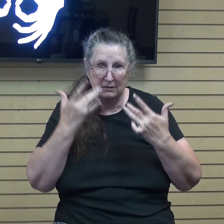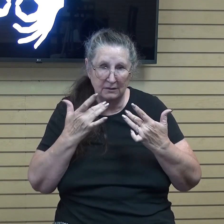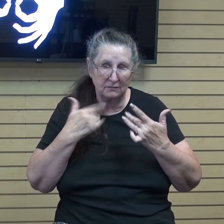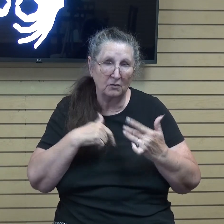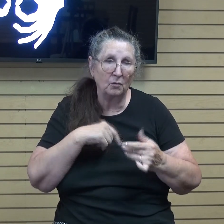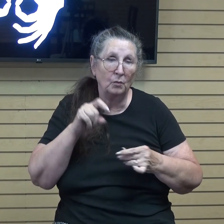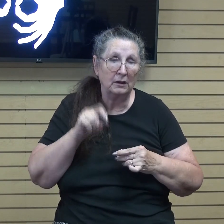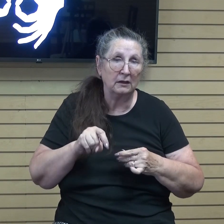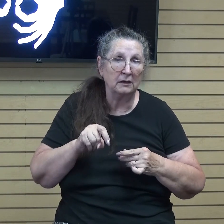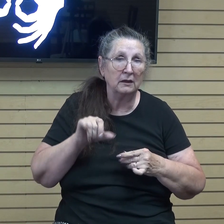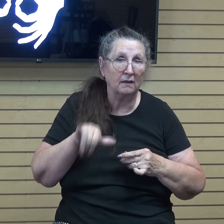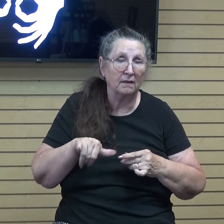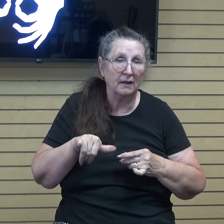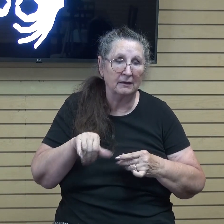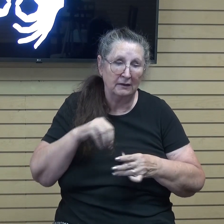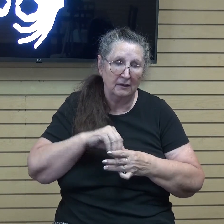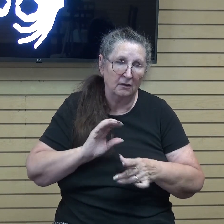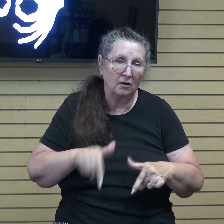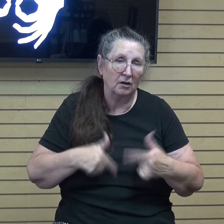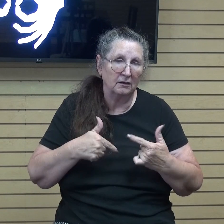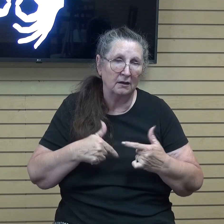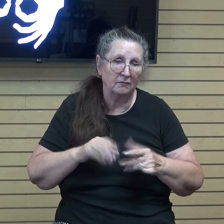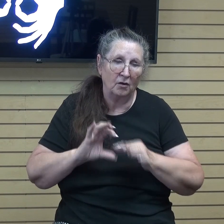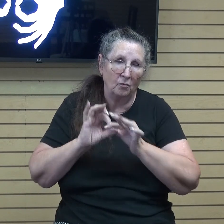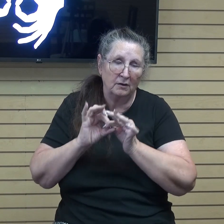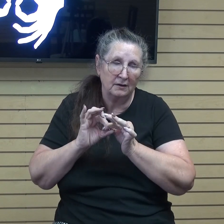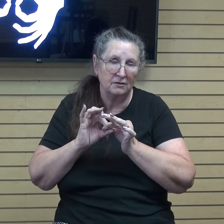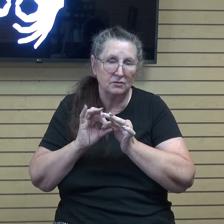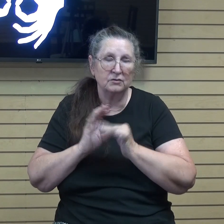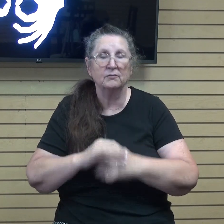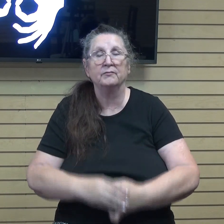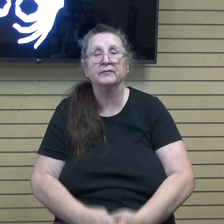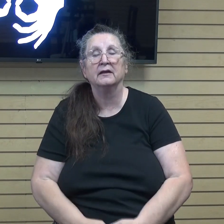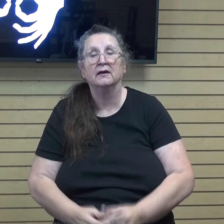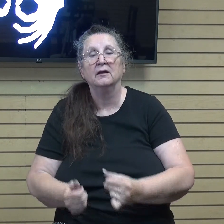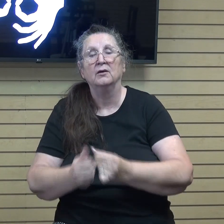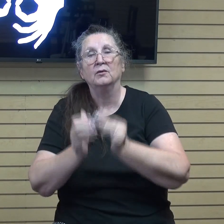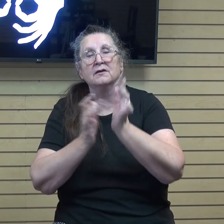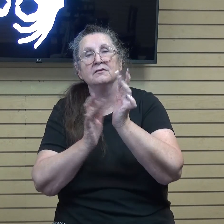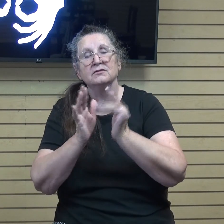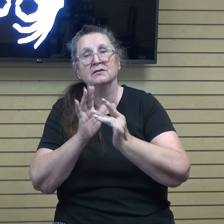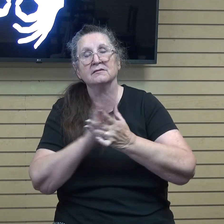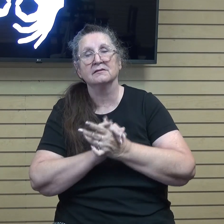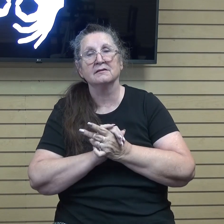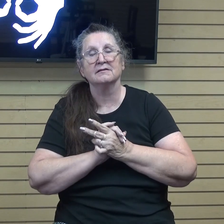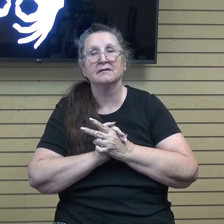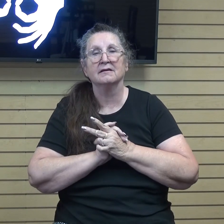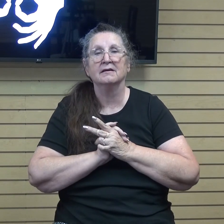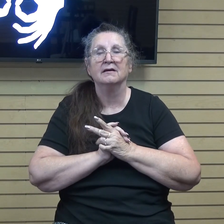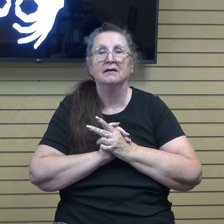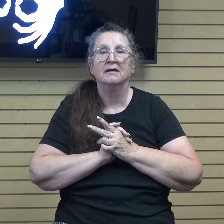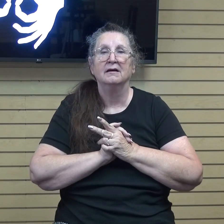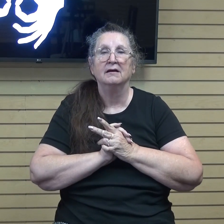that in our lives, a relationship with Jesus. In verse nine,